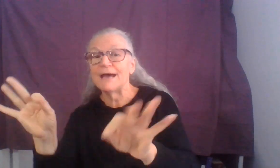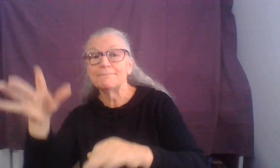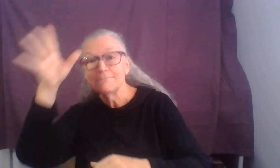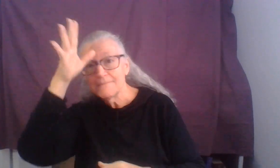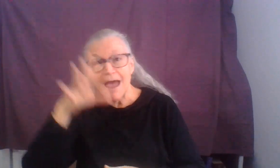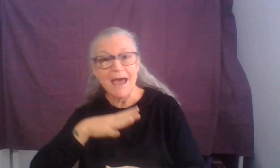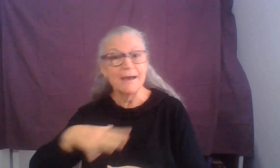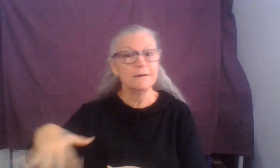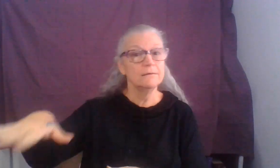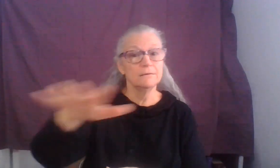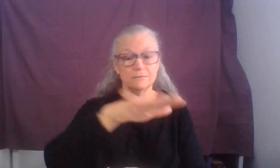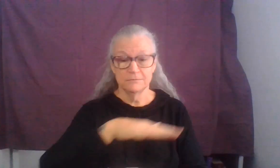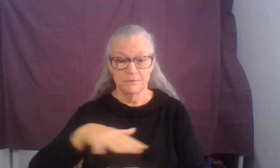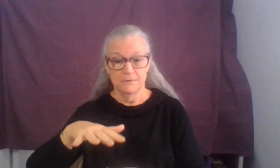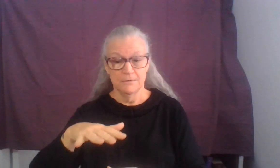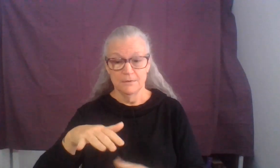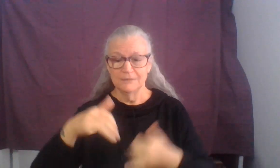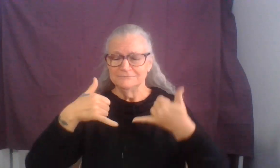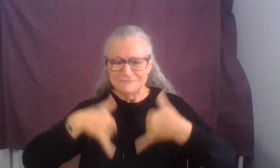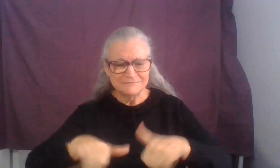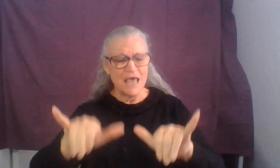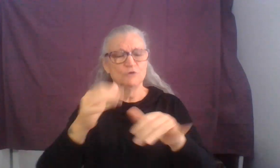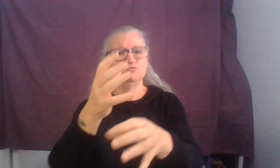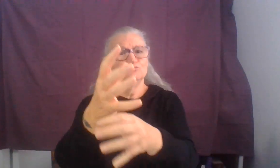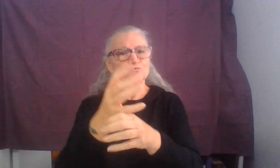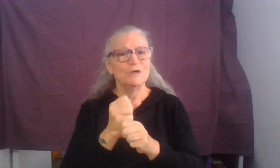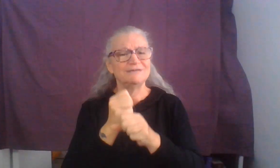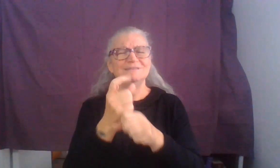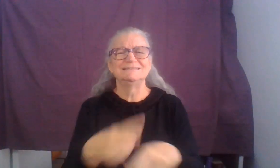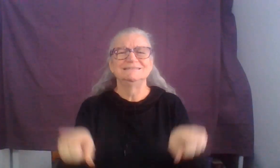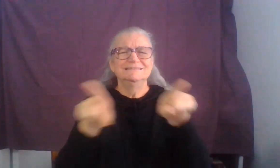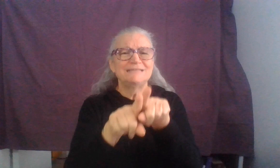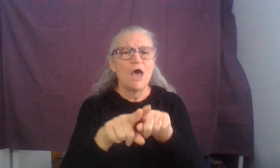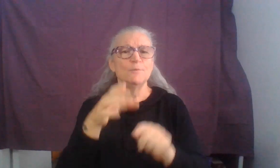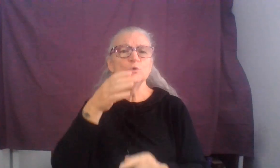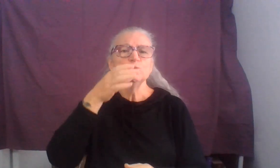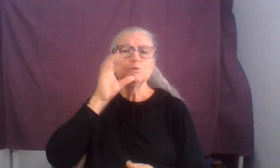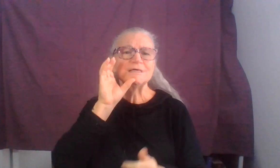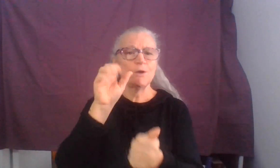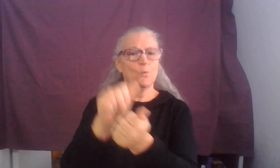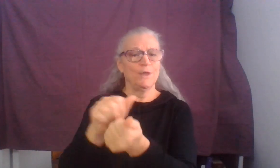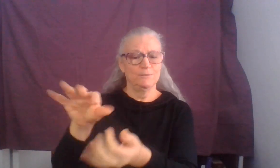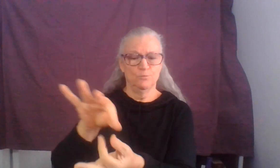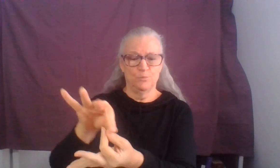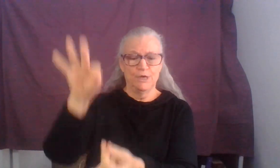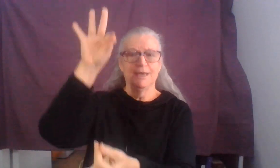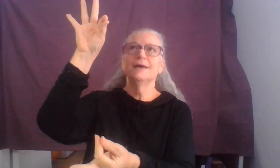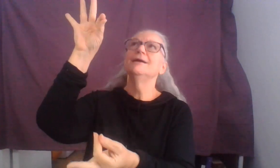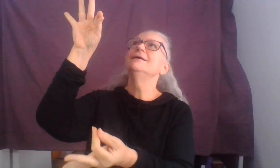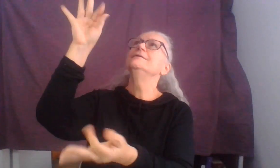slaves or free persons, and we were all given to drink of one spirit.